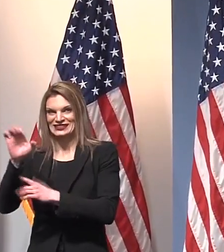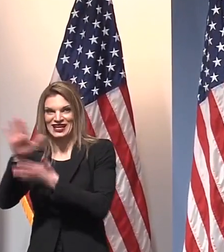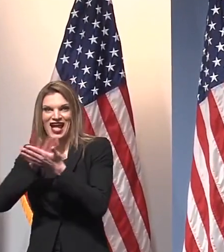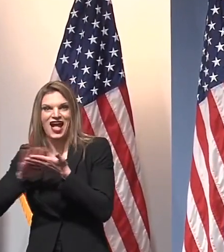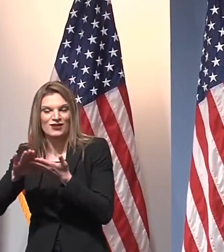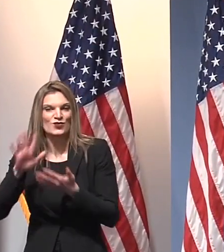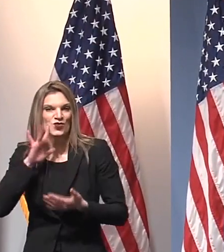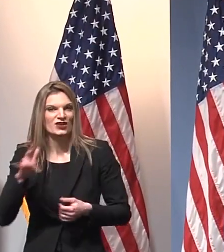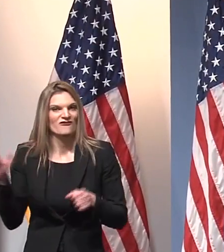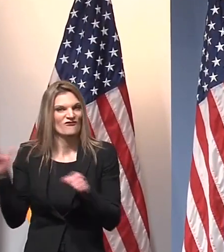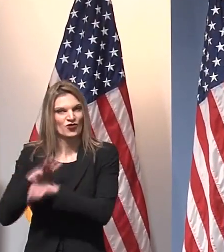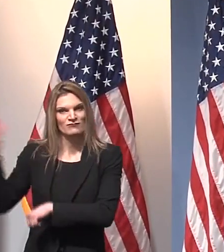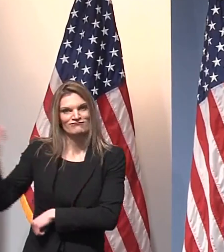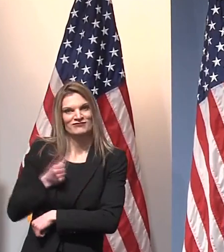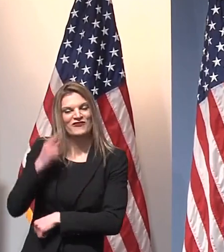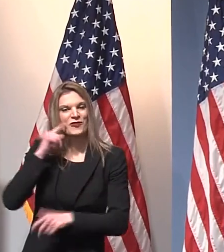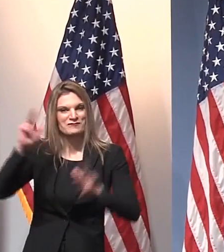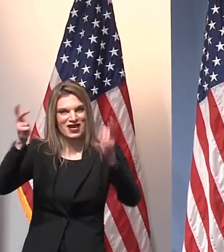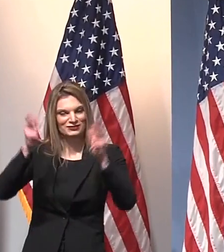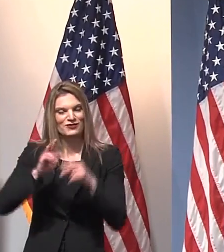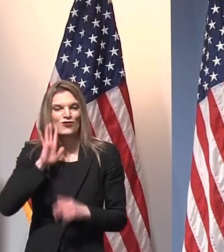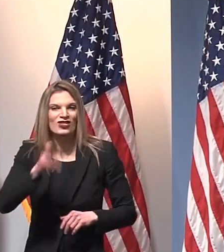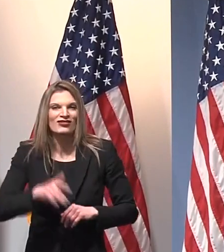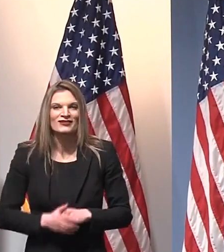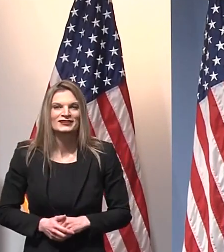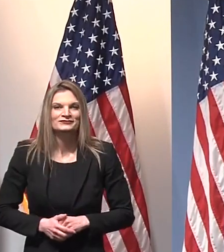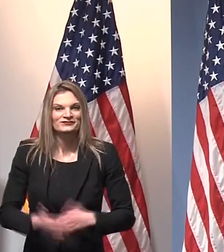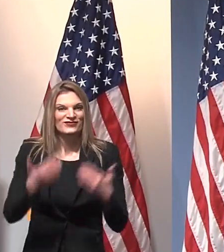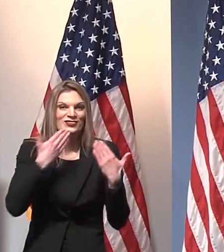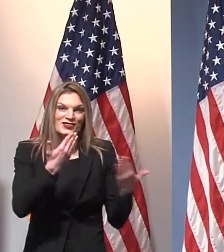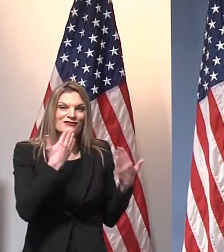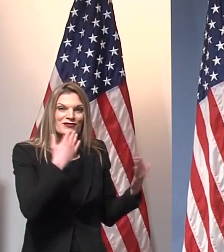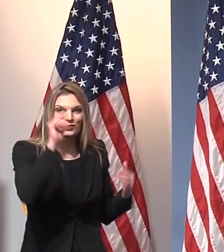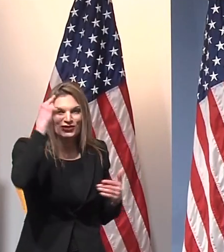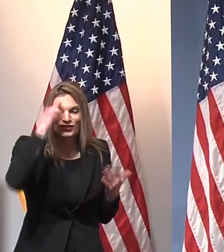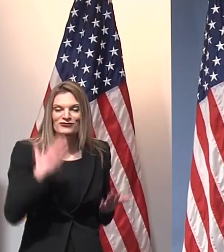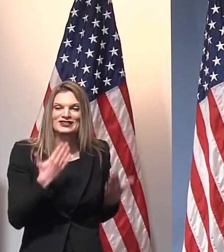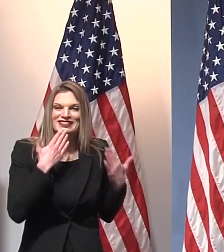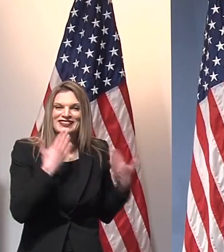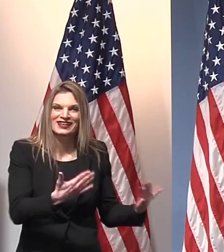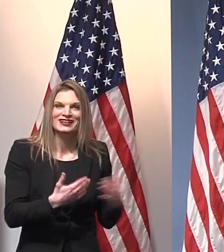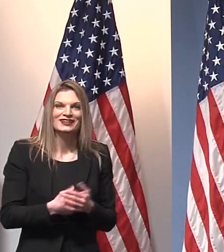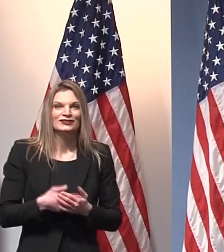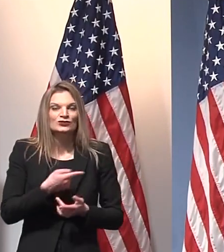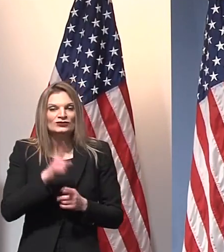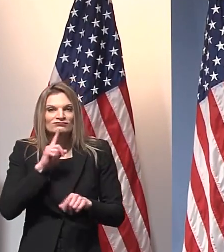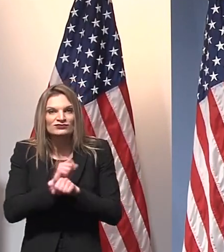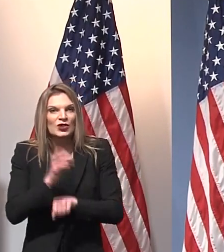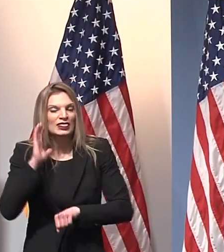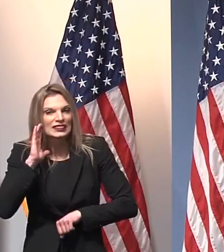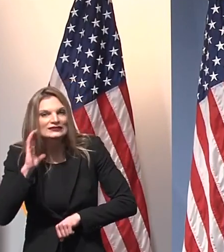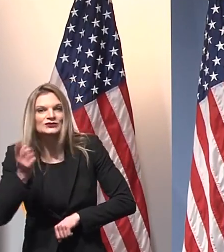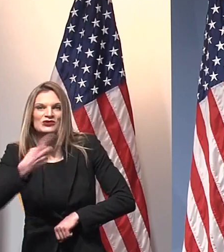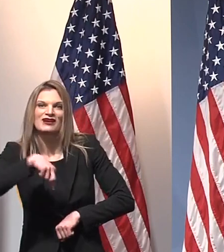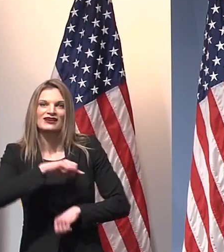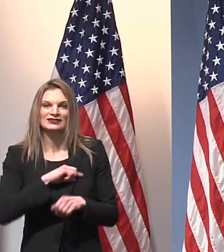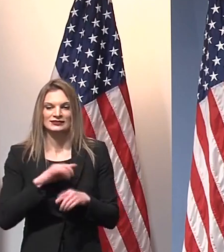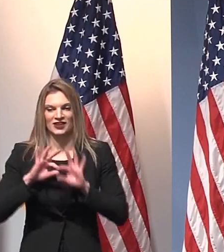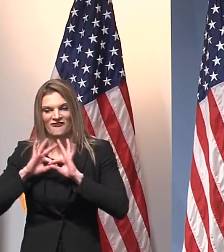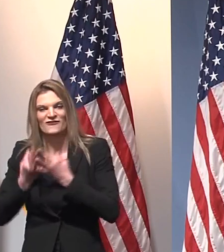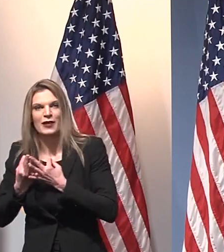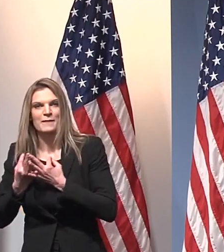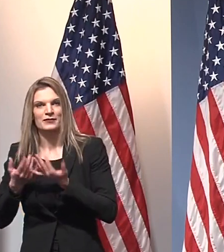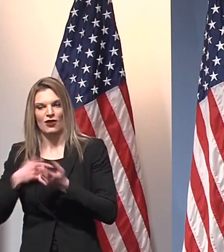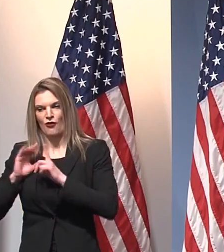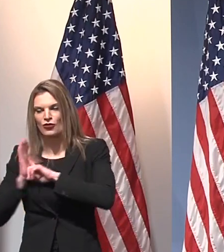on a full-ride scholarship for basketball. Thank you, Governor Whitmer, for listening to us, the athletics, our families, and our